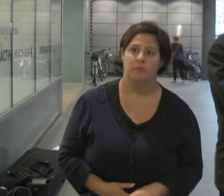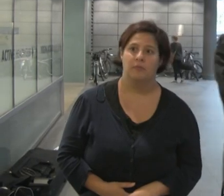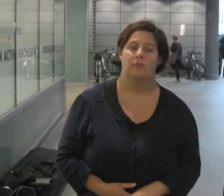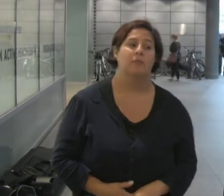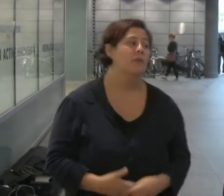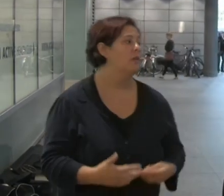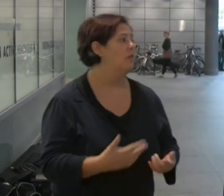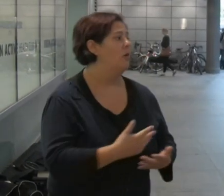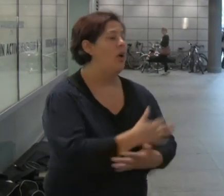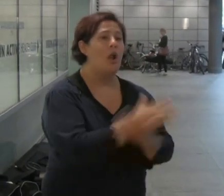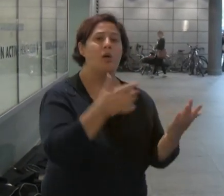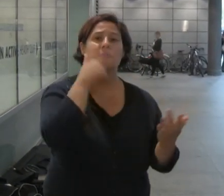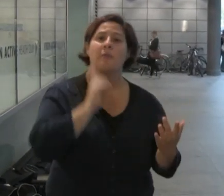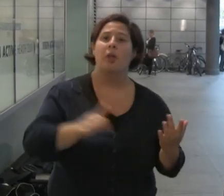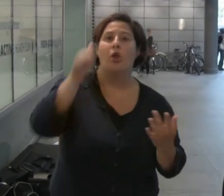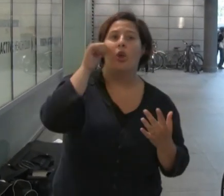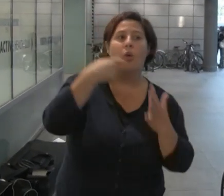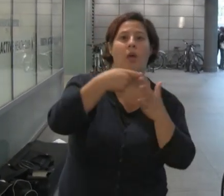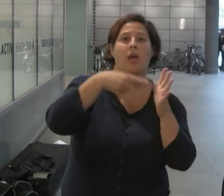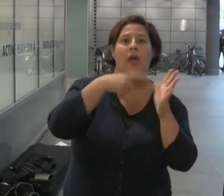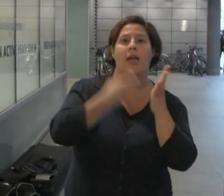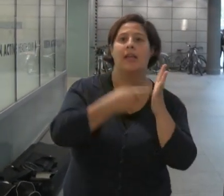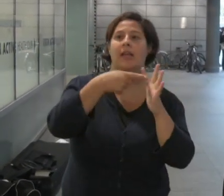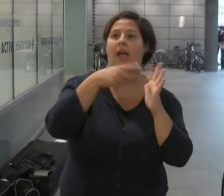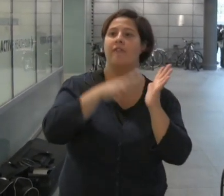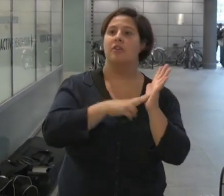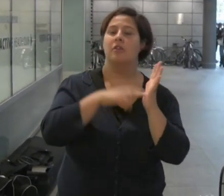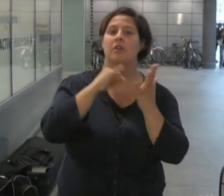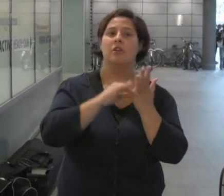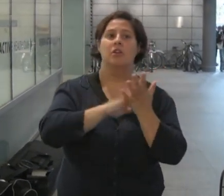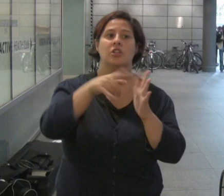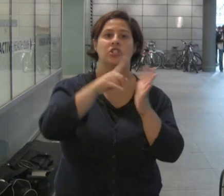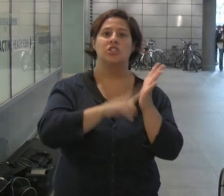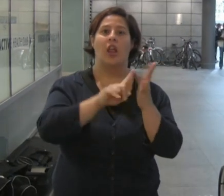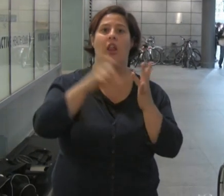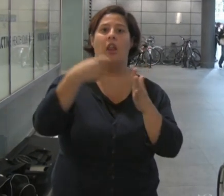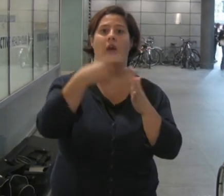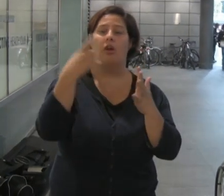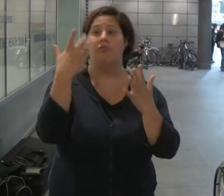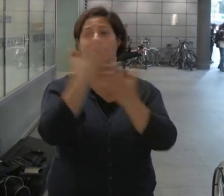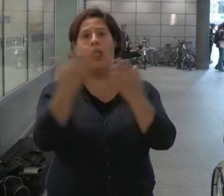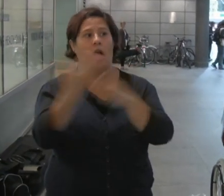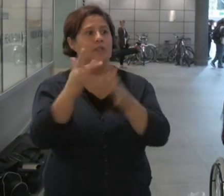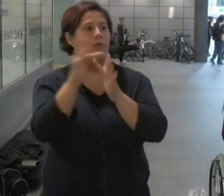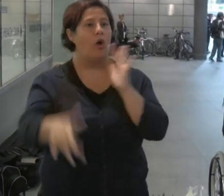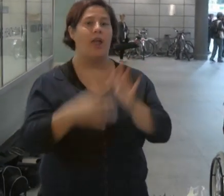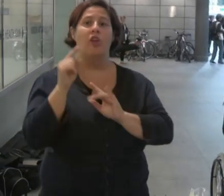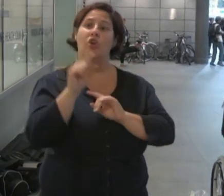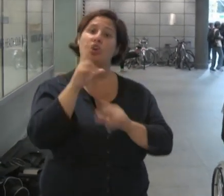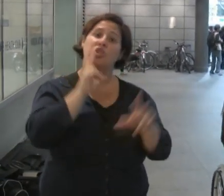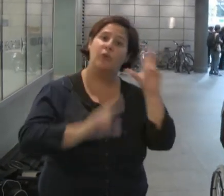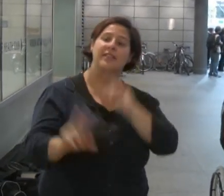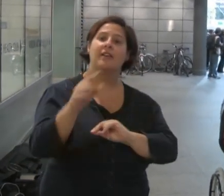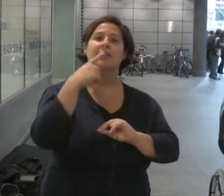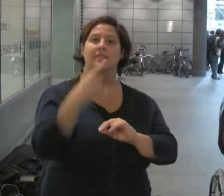Many of you may have known Karen so long. She was a very active lady online. Her twitter profile